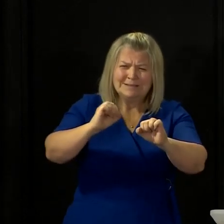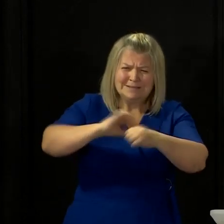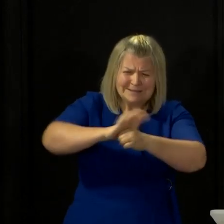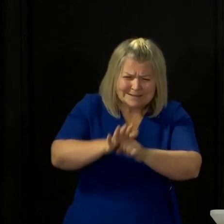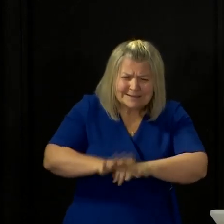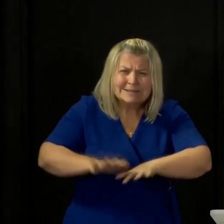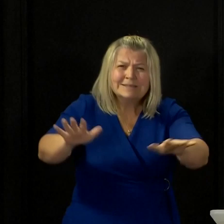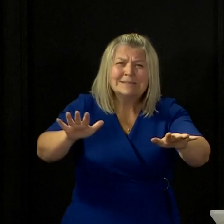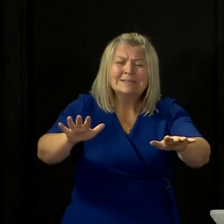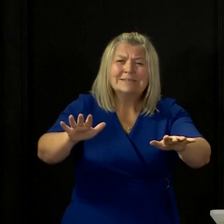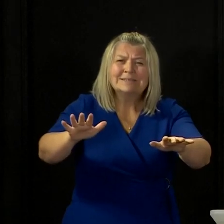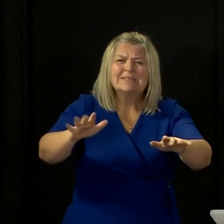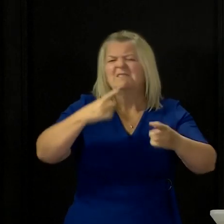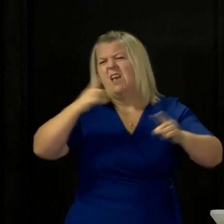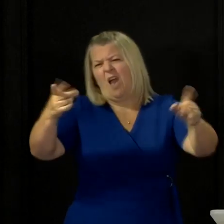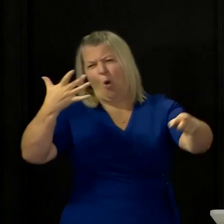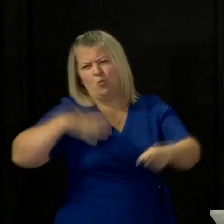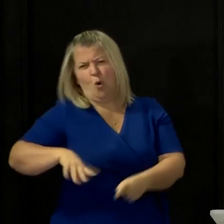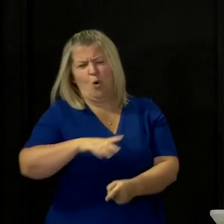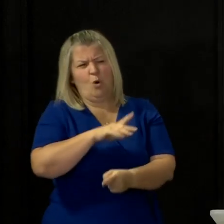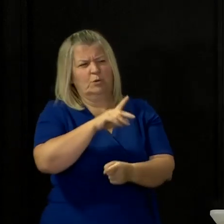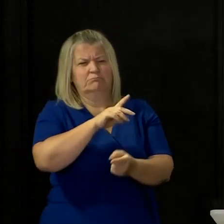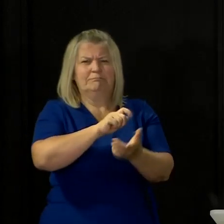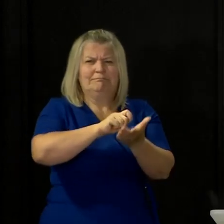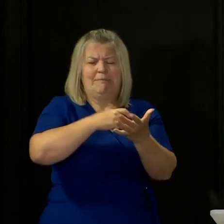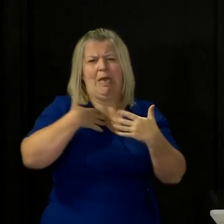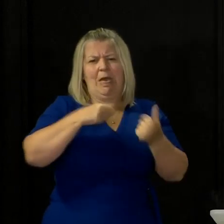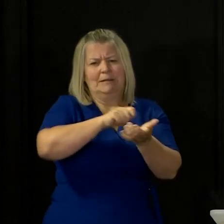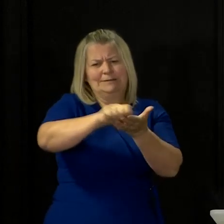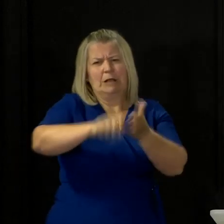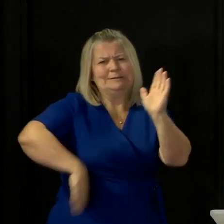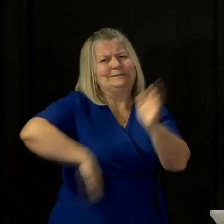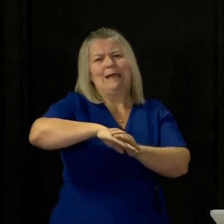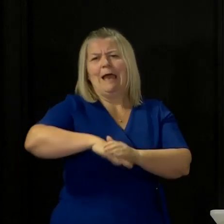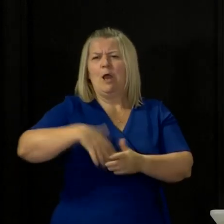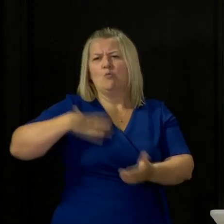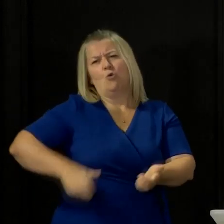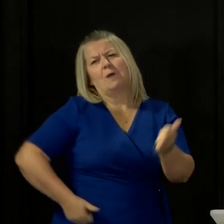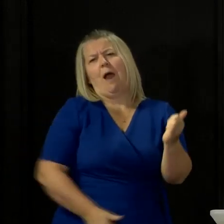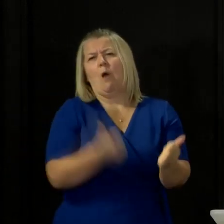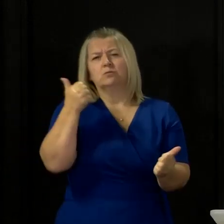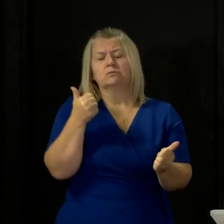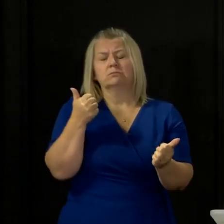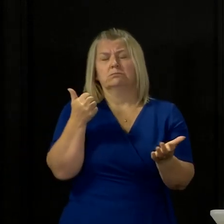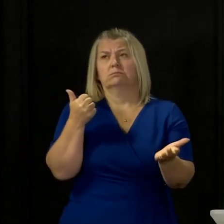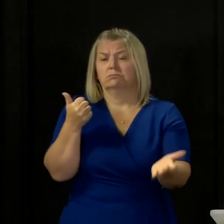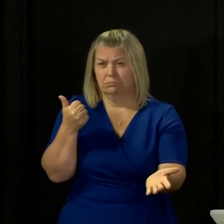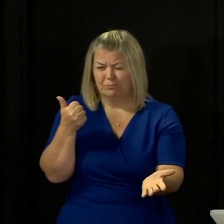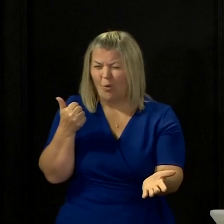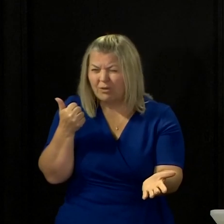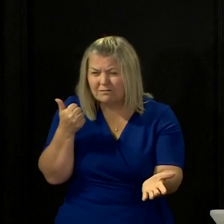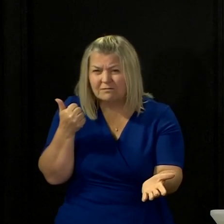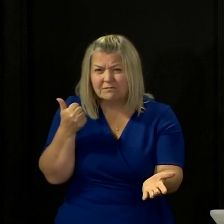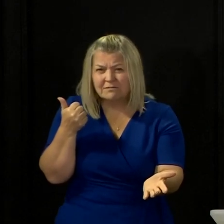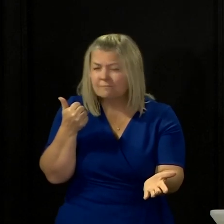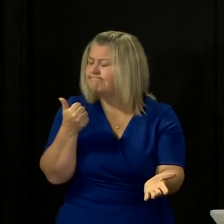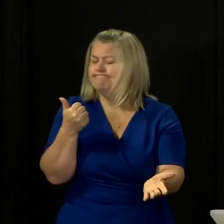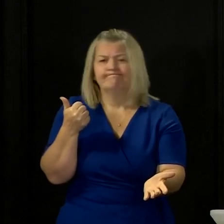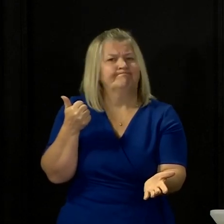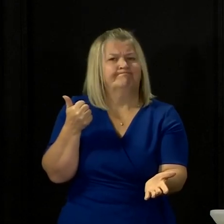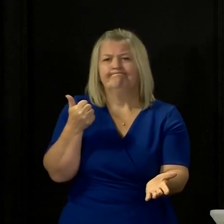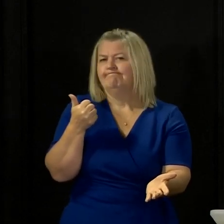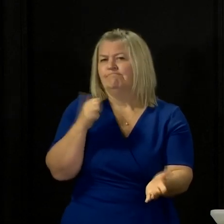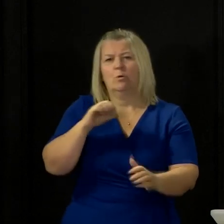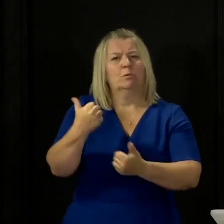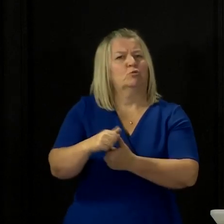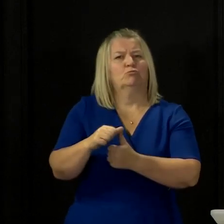is just party politics at its worst, and I don't think it has any place in what we're dealing with right now. So for my part and for the